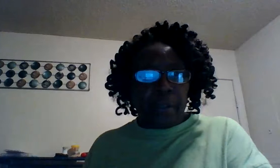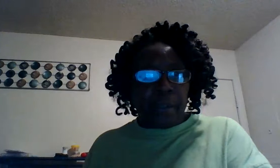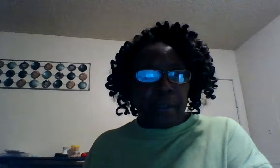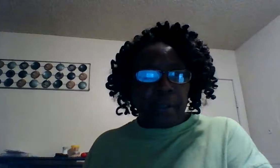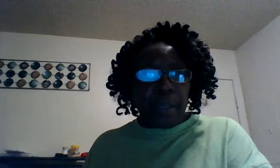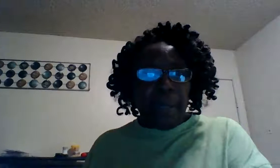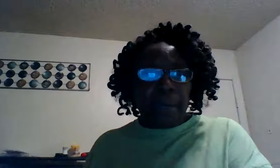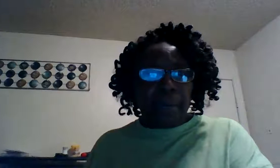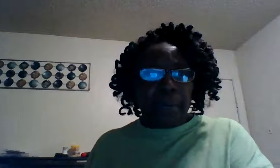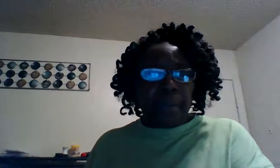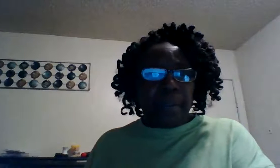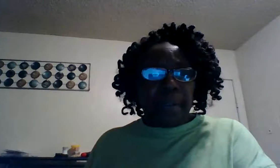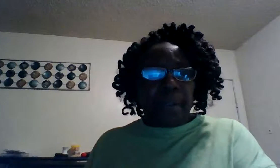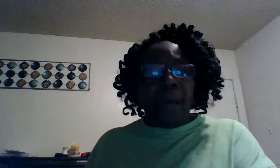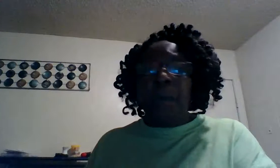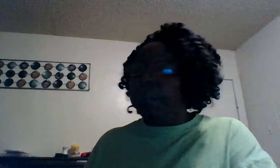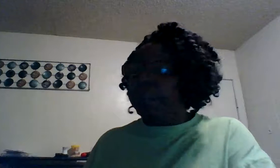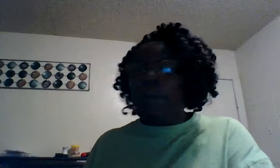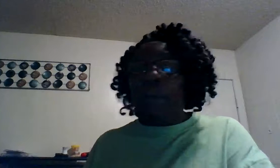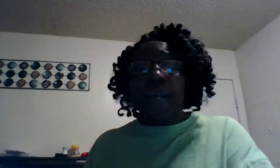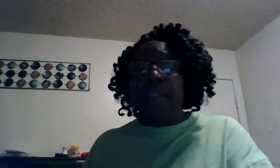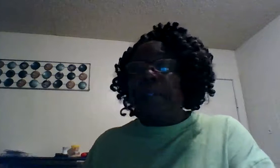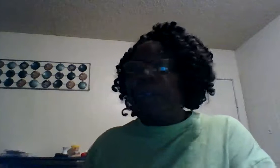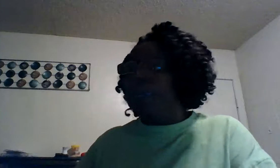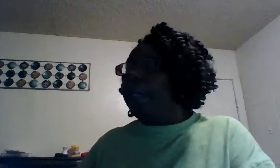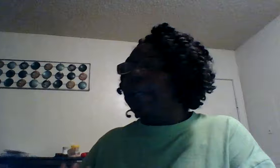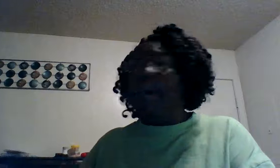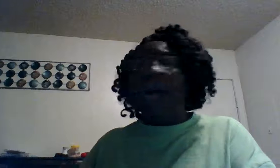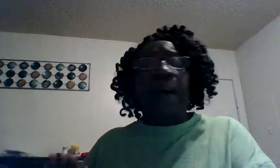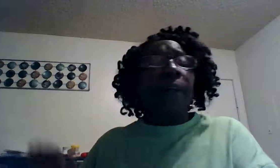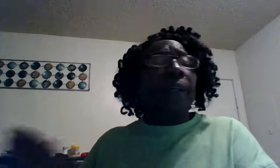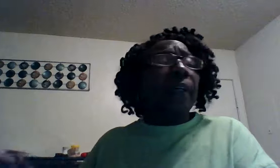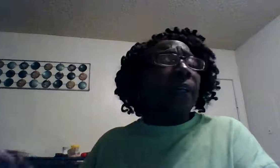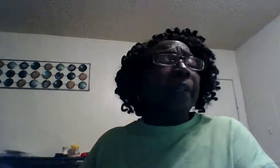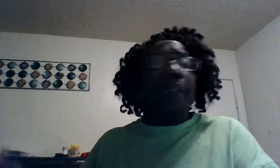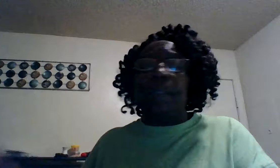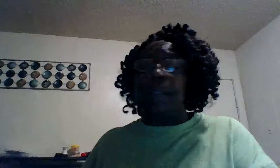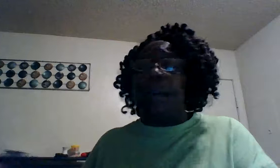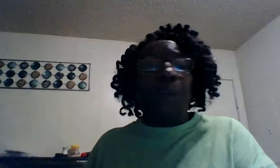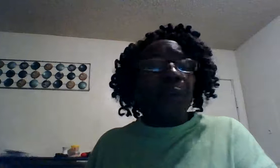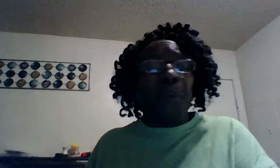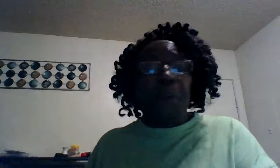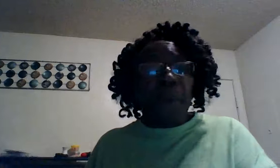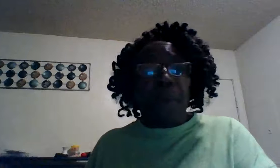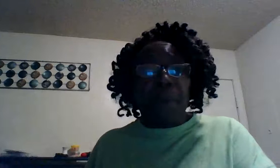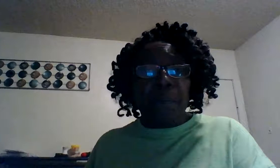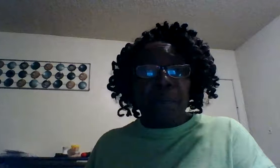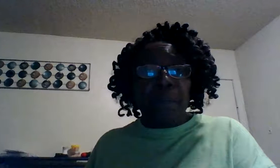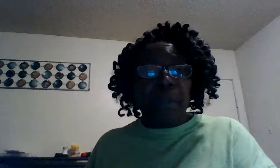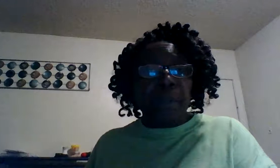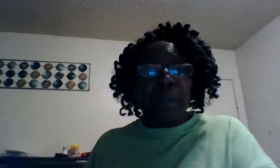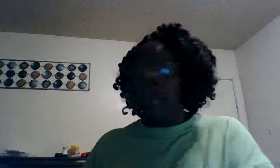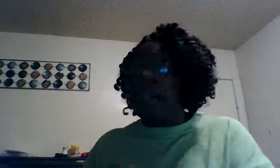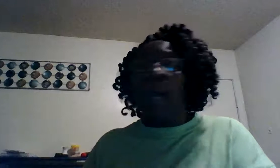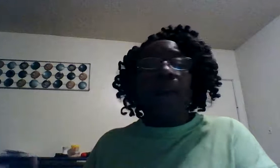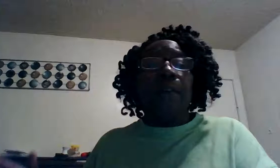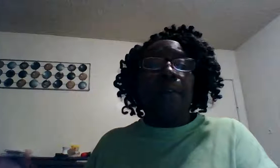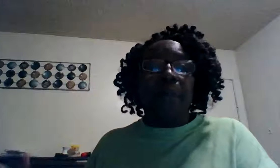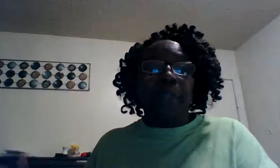come on only through Christ you cannot overcome this stuff on your own you got to call upon the